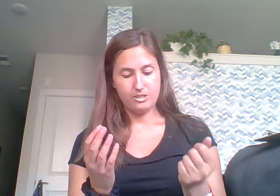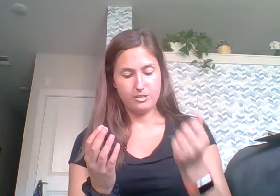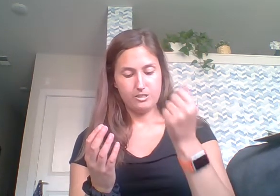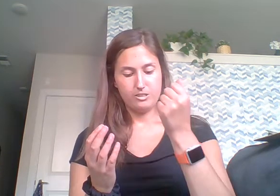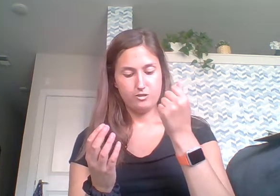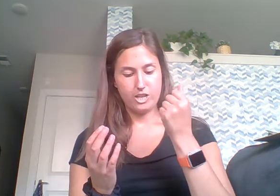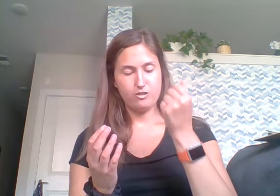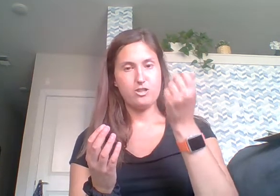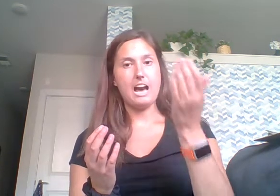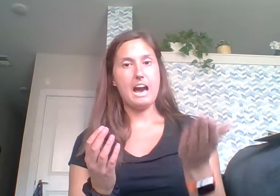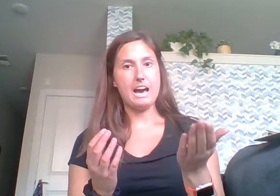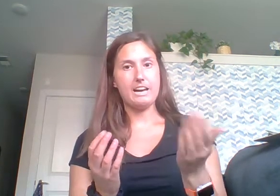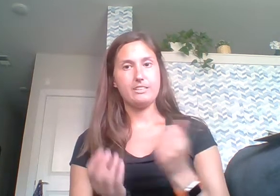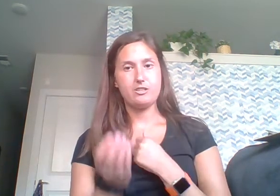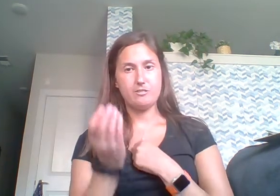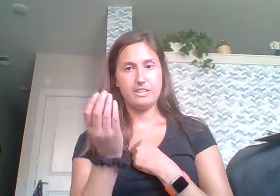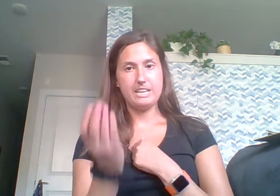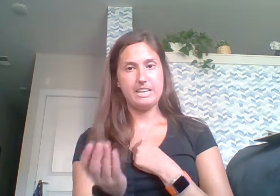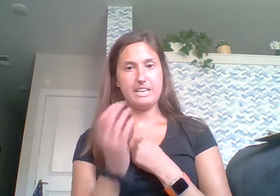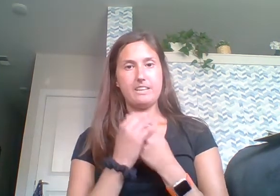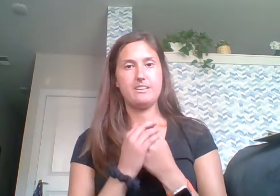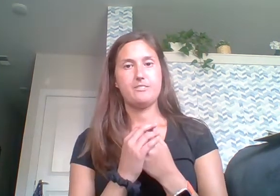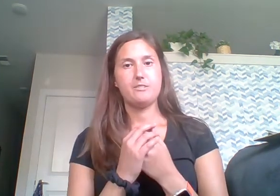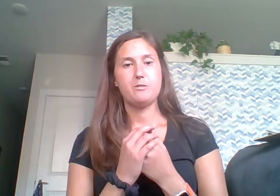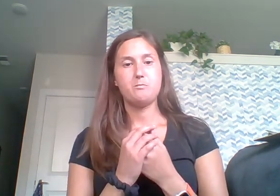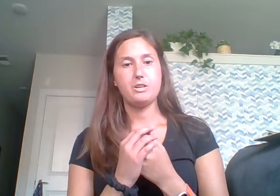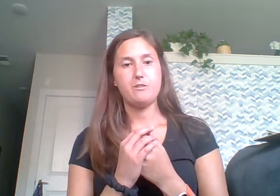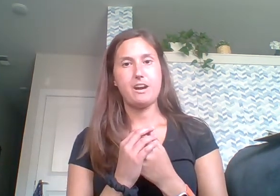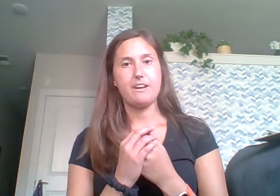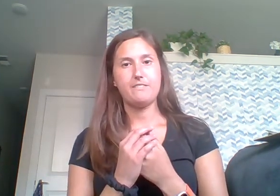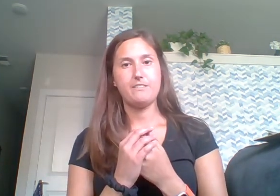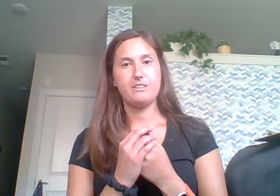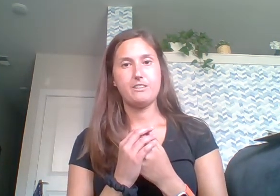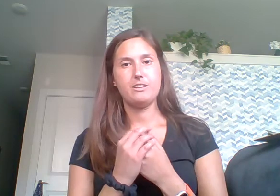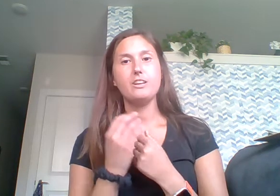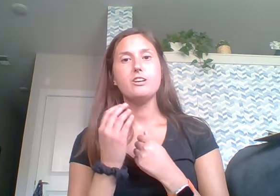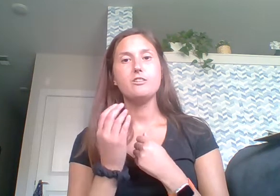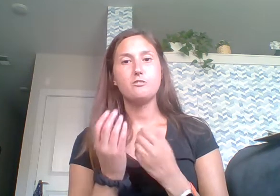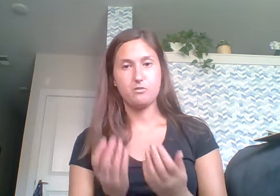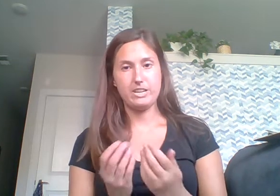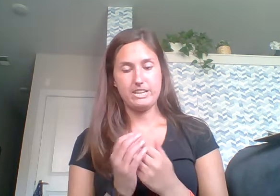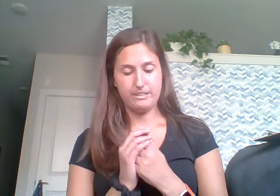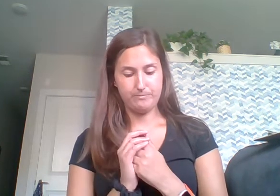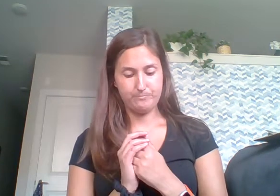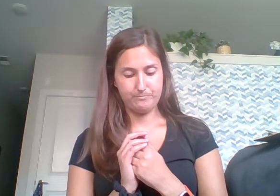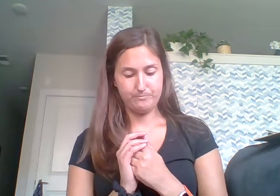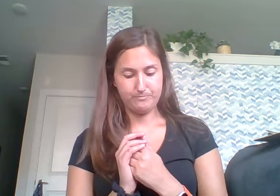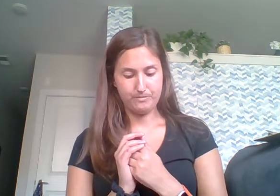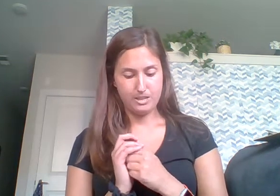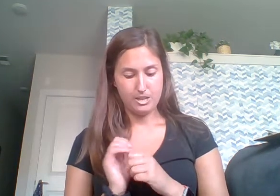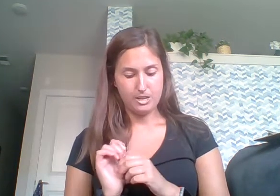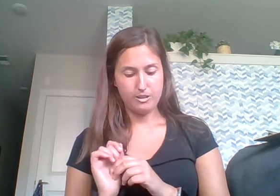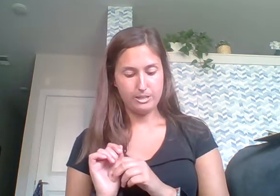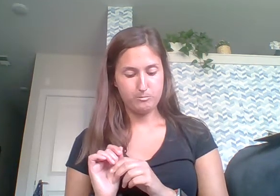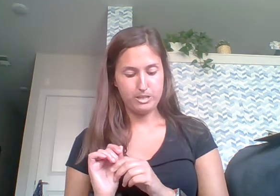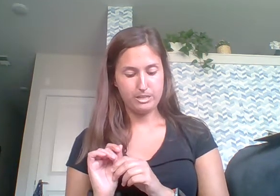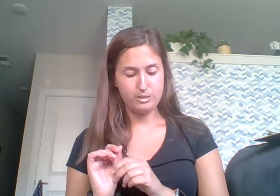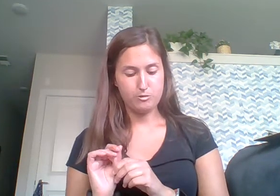Change the i to an i. What do you have? Rid. Your next word is